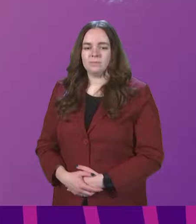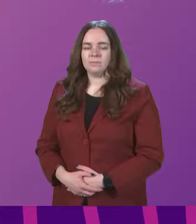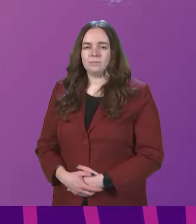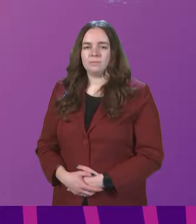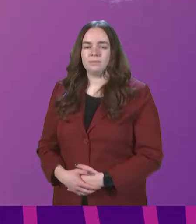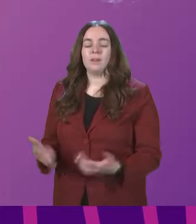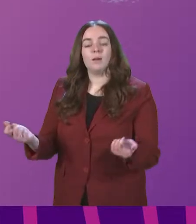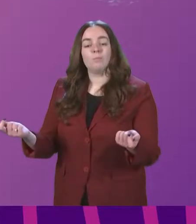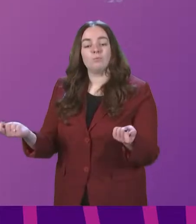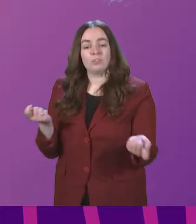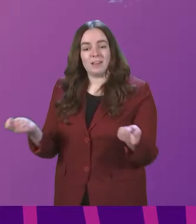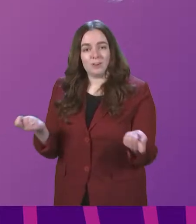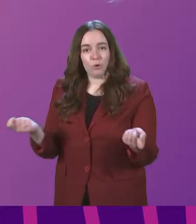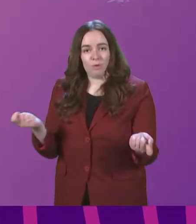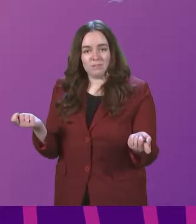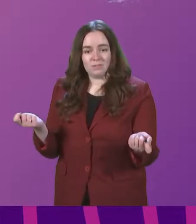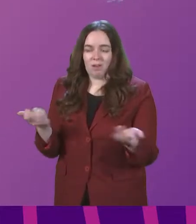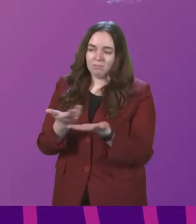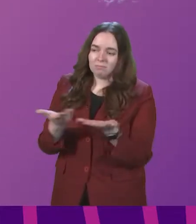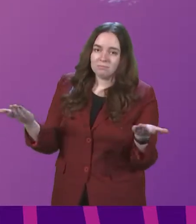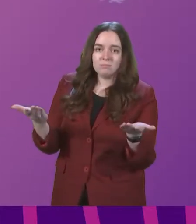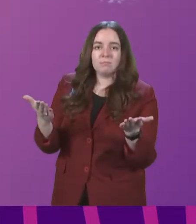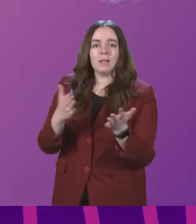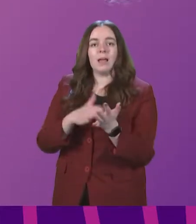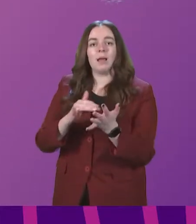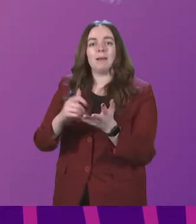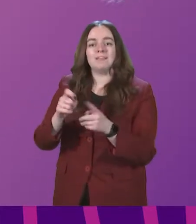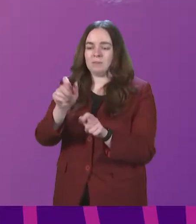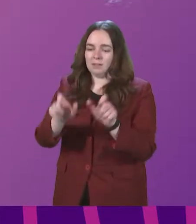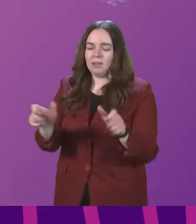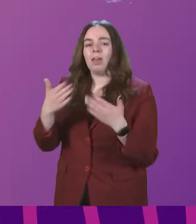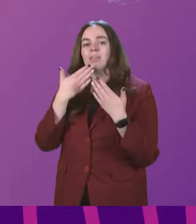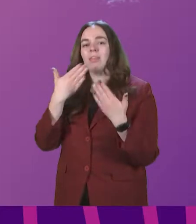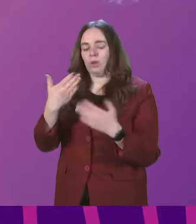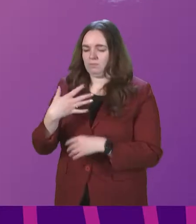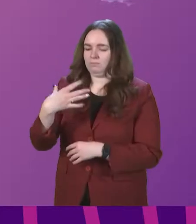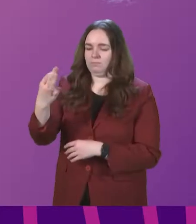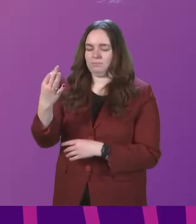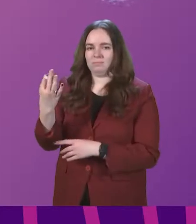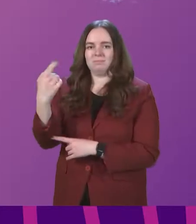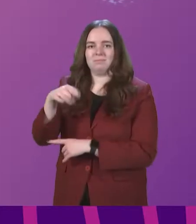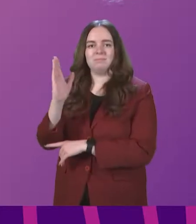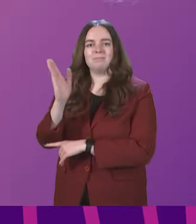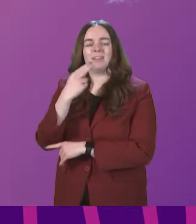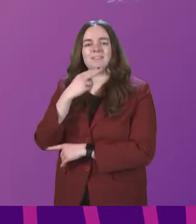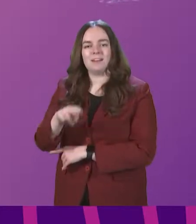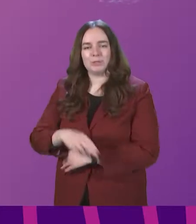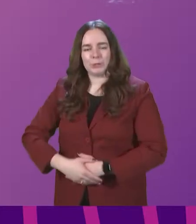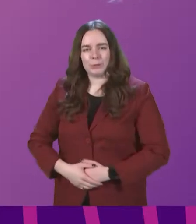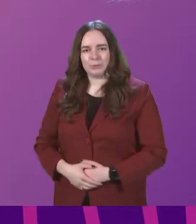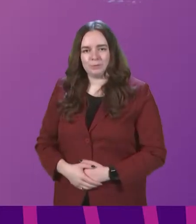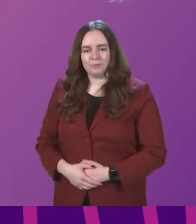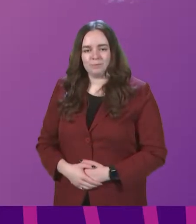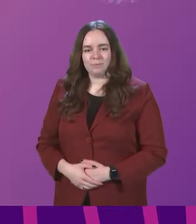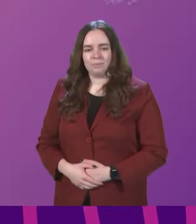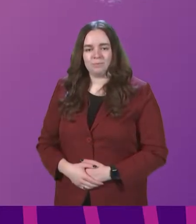Proceding Officer, Members of Parliament, thank you for your invitation to address you this afternoon. When